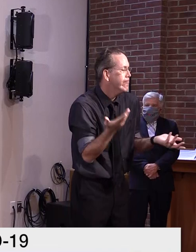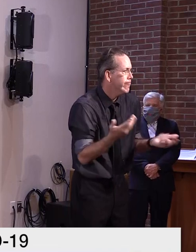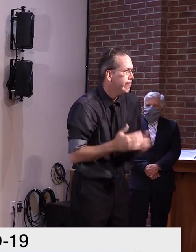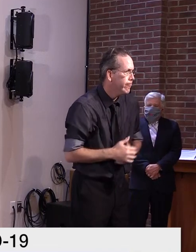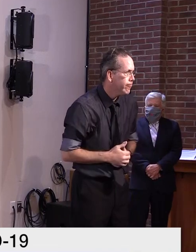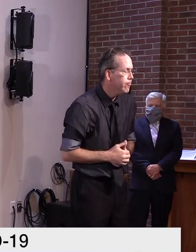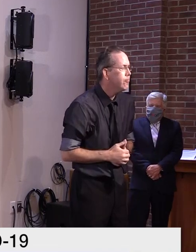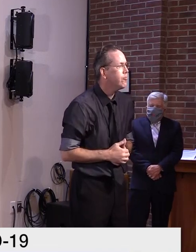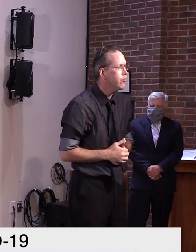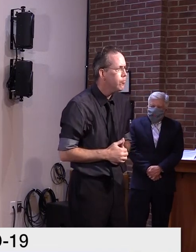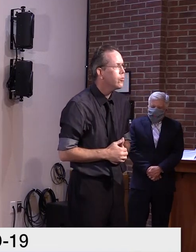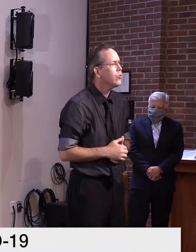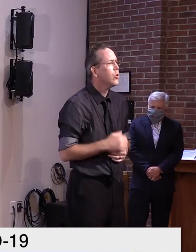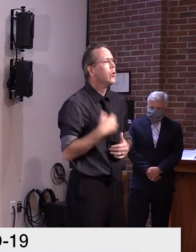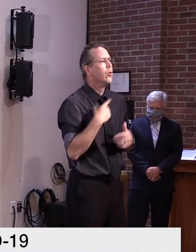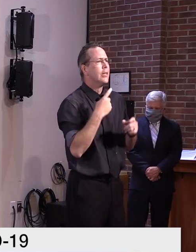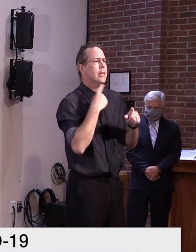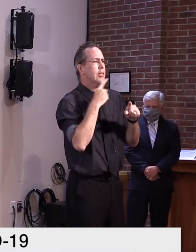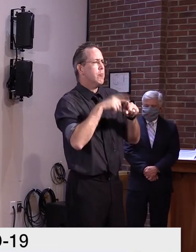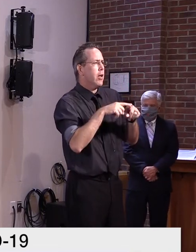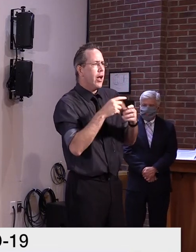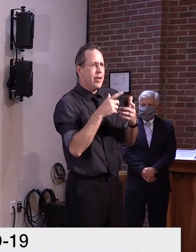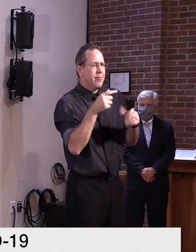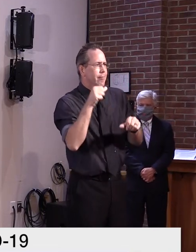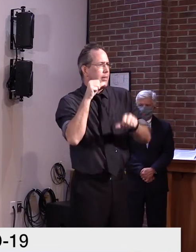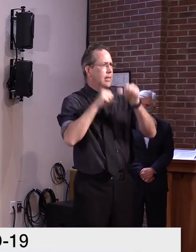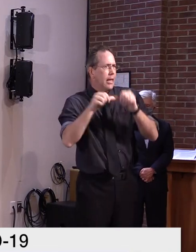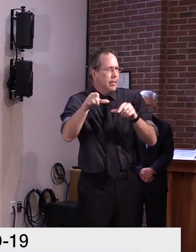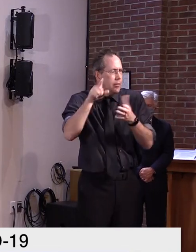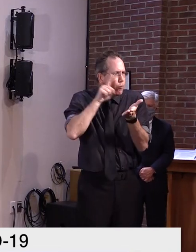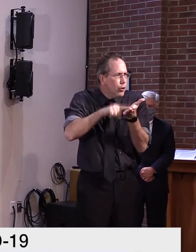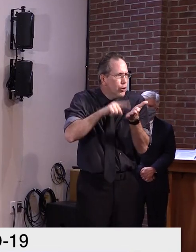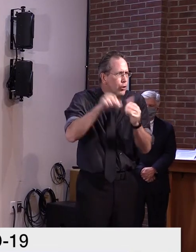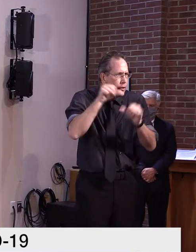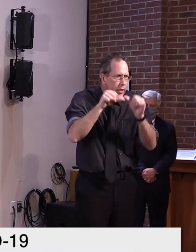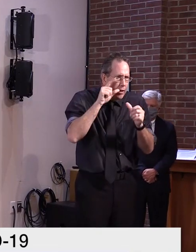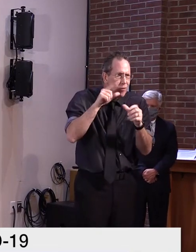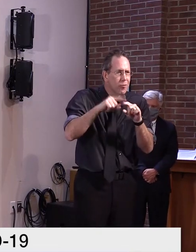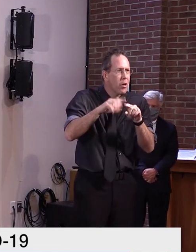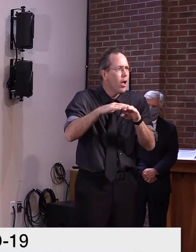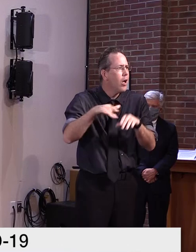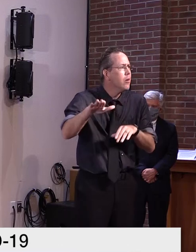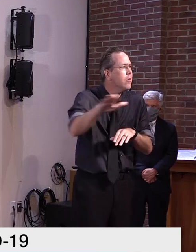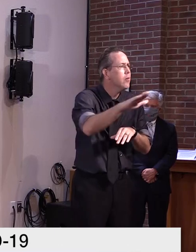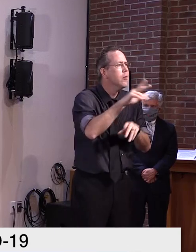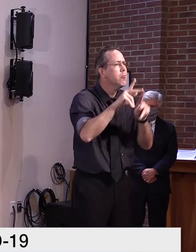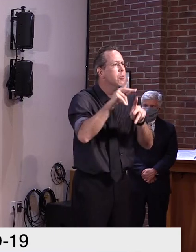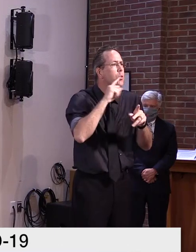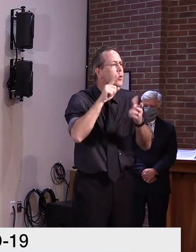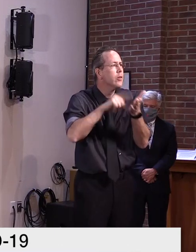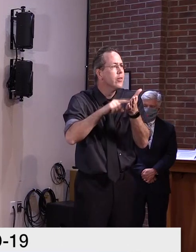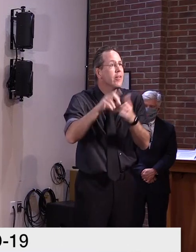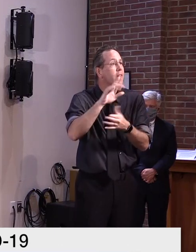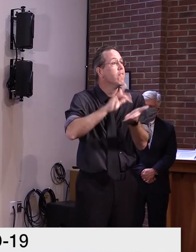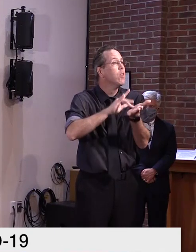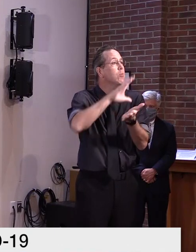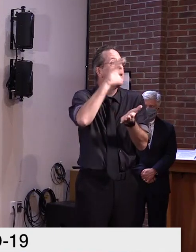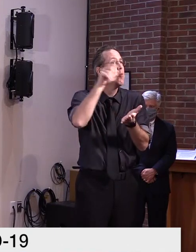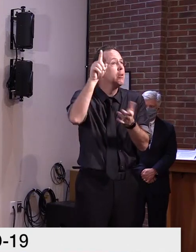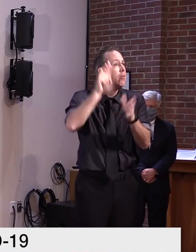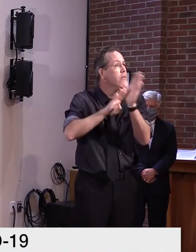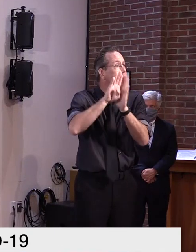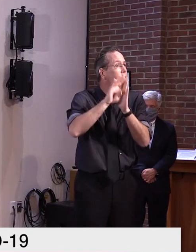to be reliant on the scientists and we're going to be reliant on the manufacturers and the studies and the way those studies are critically